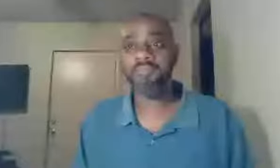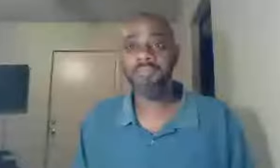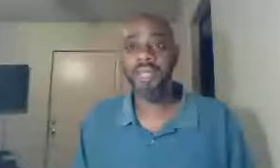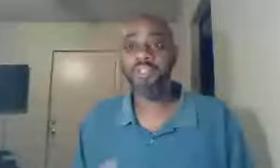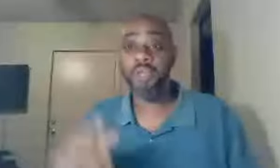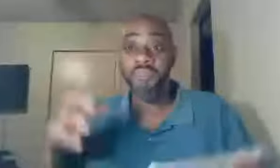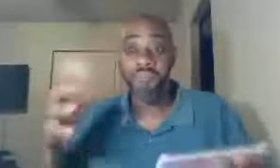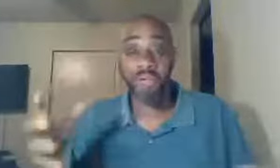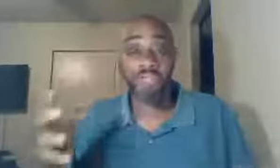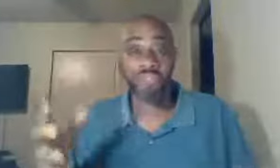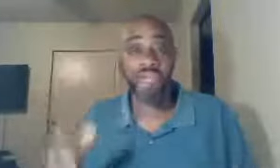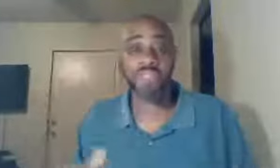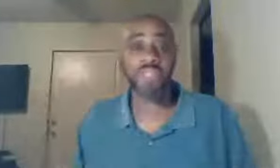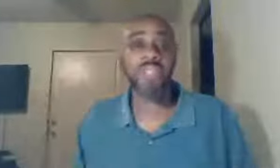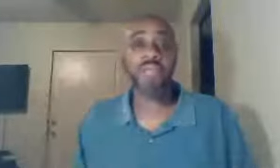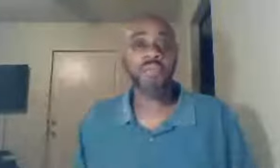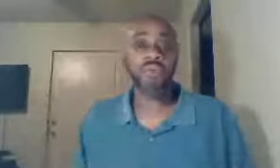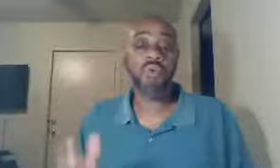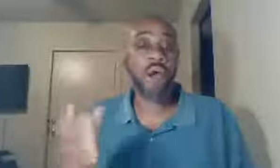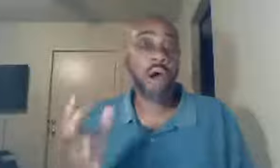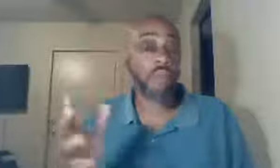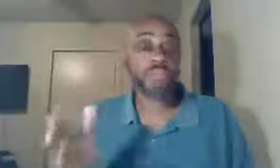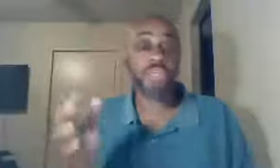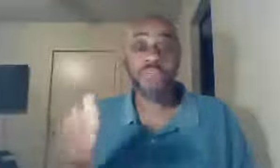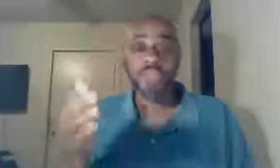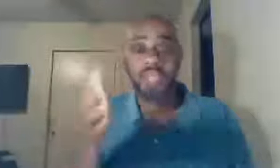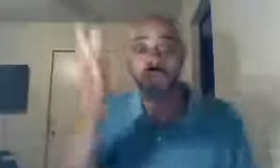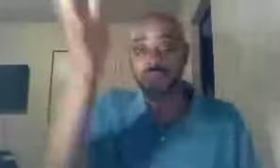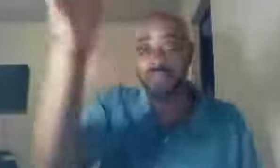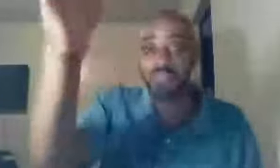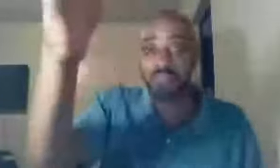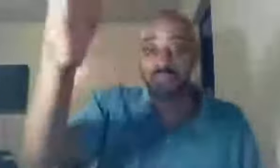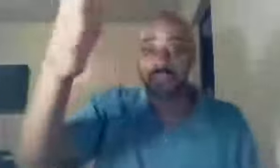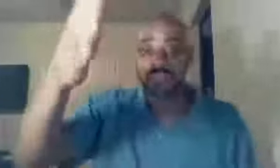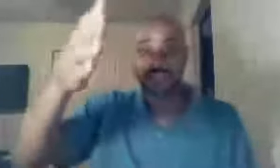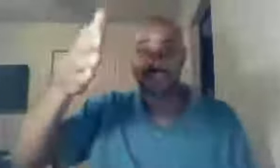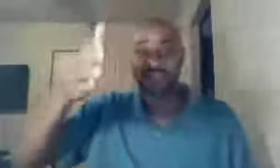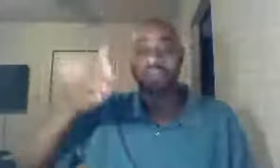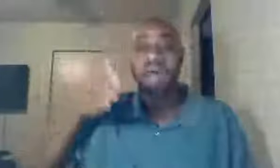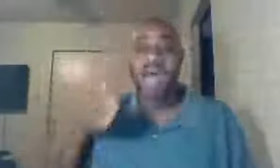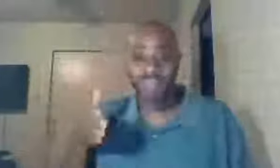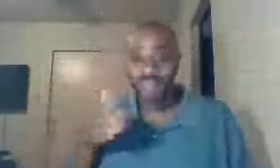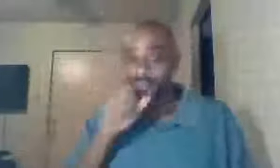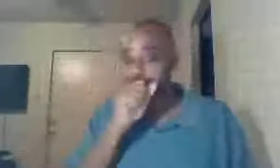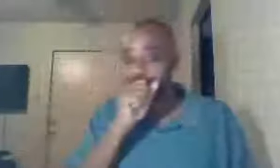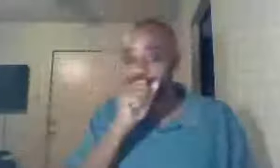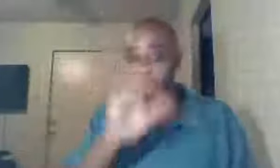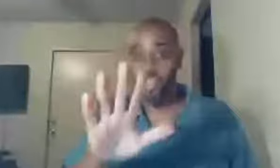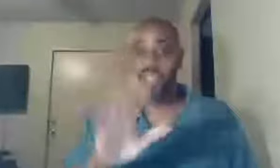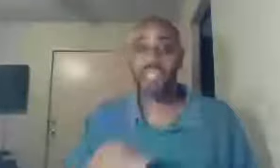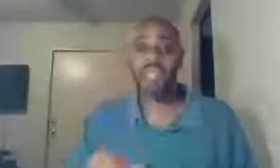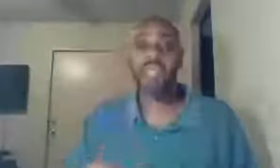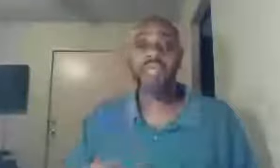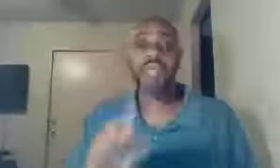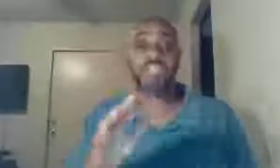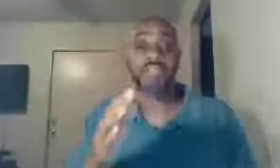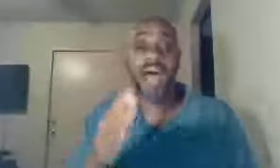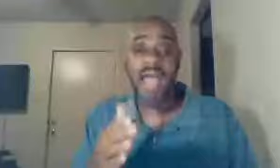in terms of building structure, who are almost, there's a divide there, excuse me, there is a divide